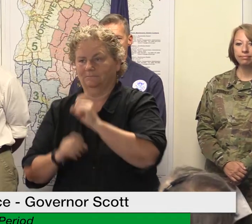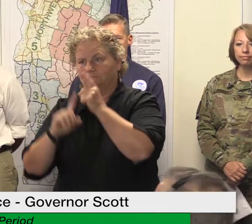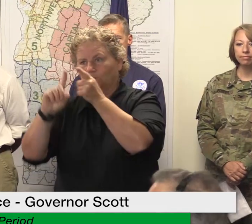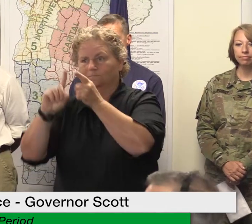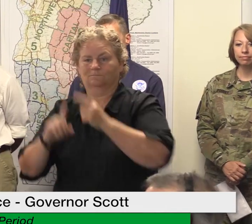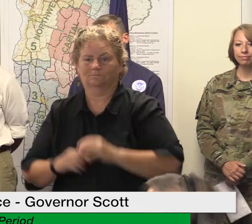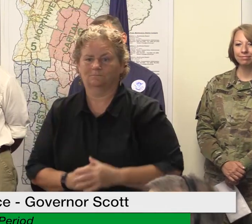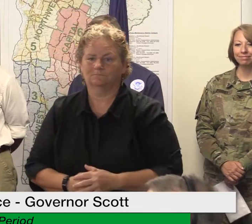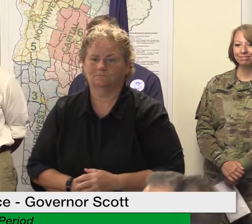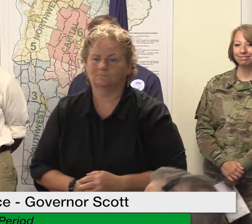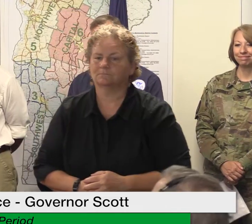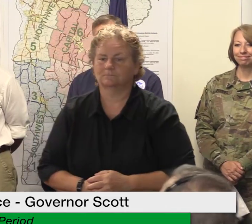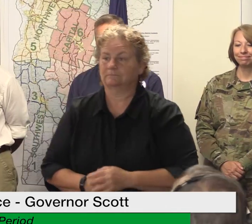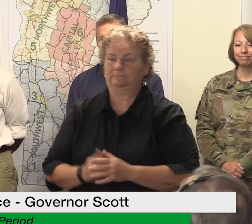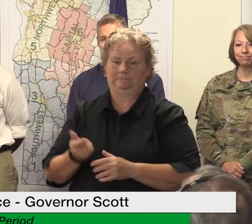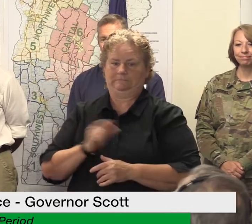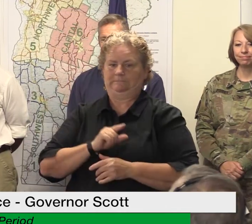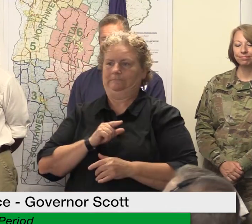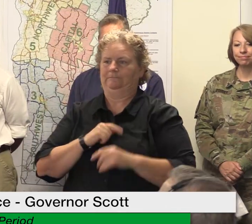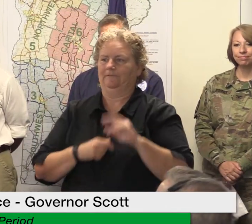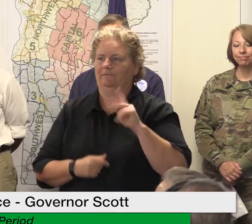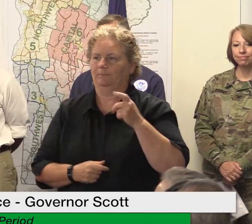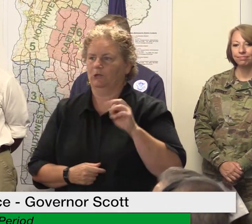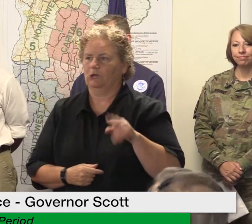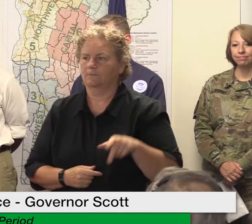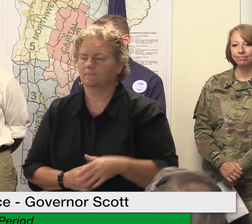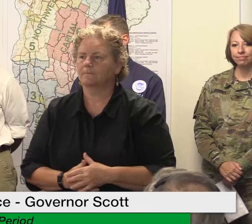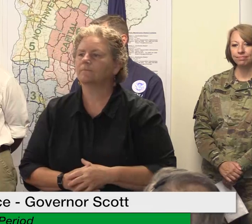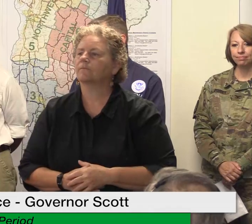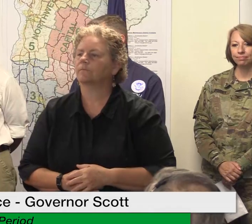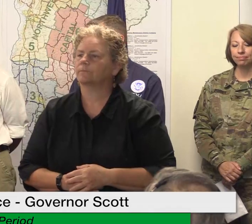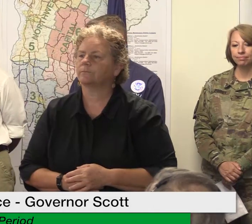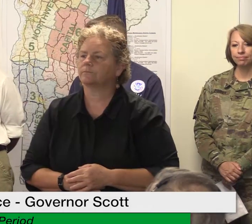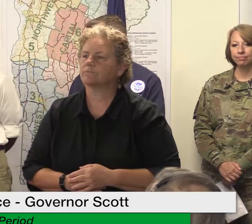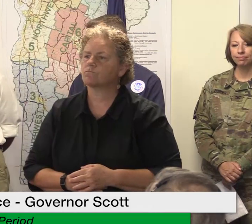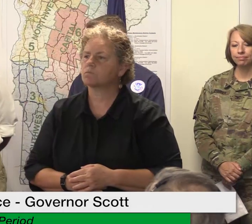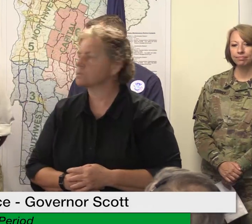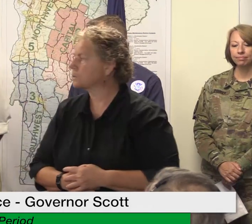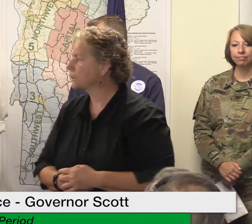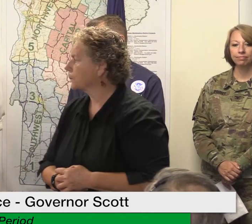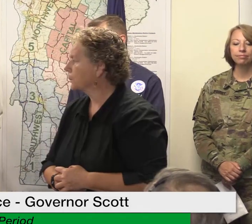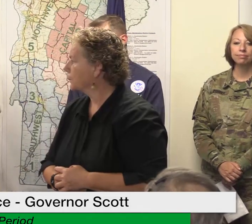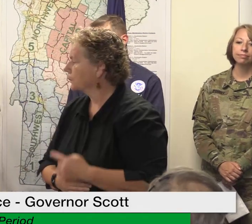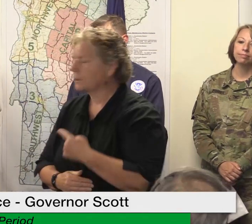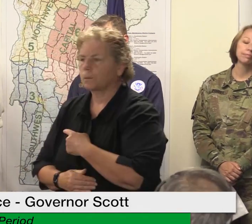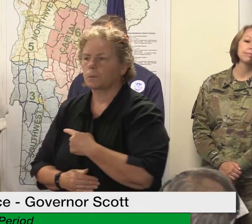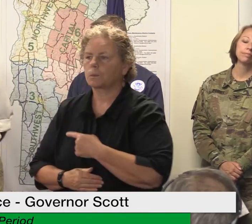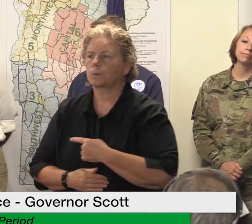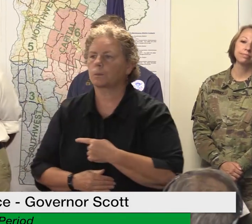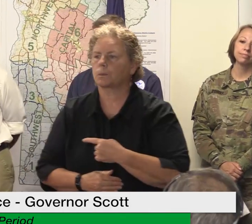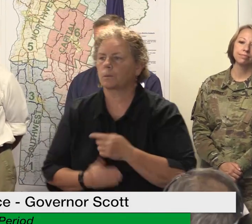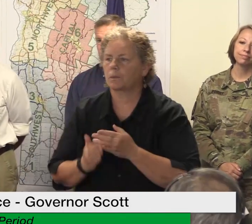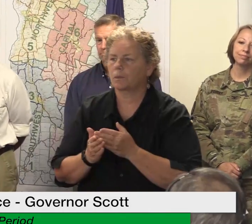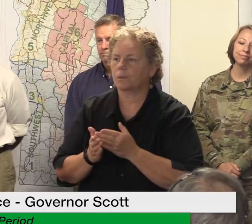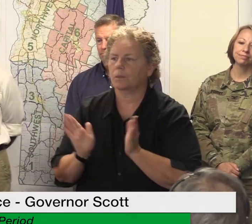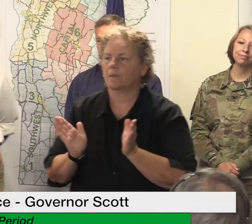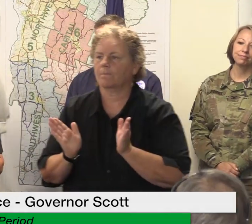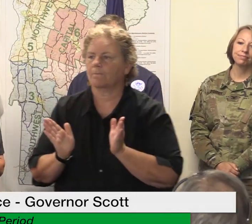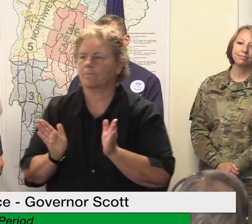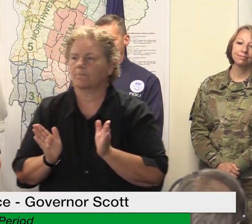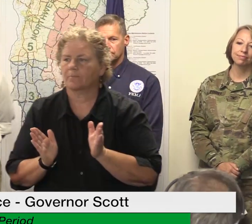i'm sure question warson at the uh at that same press conference that sarah was talking about that i was at